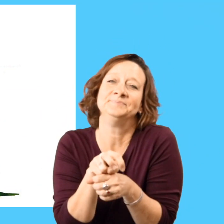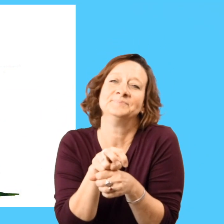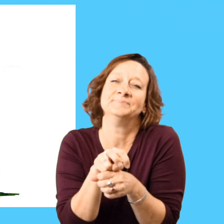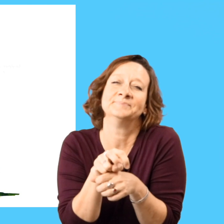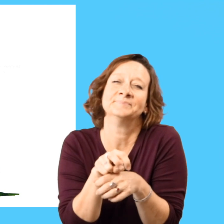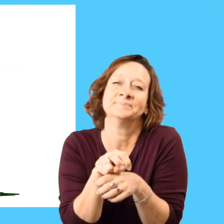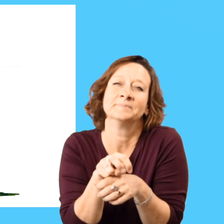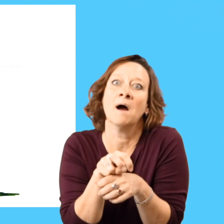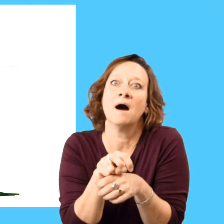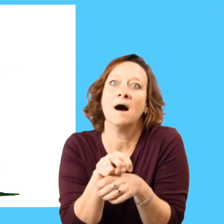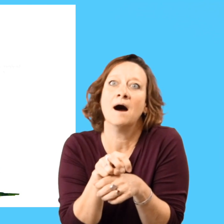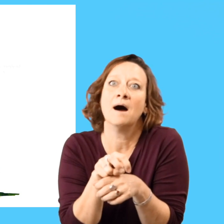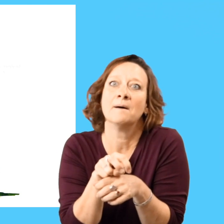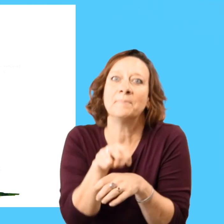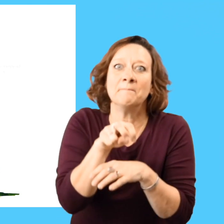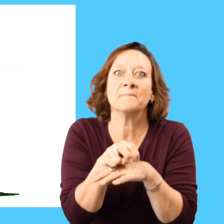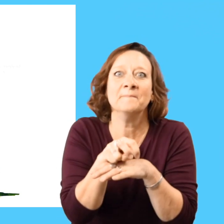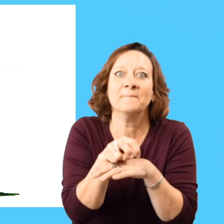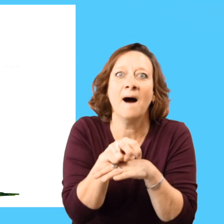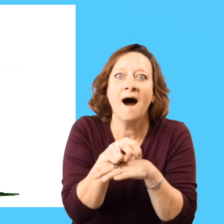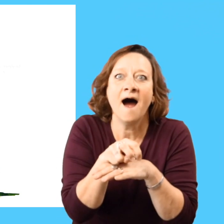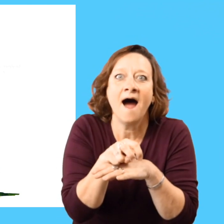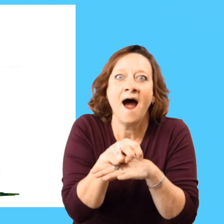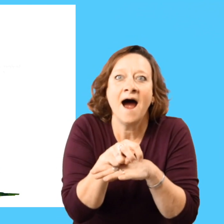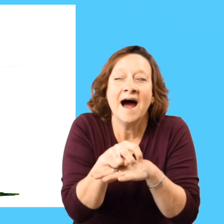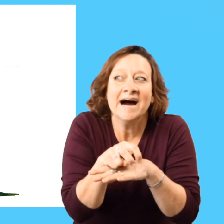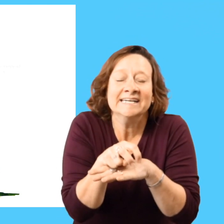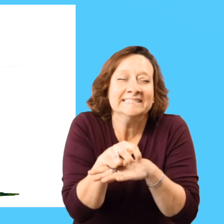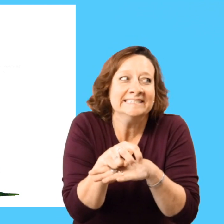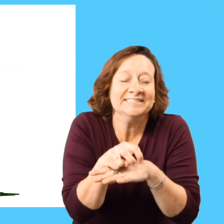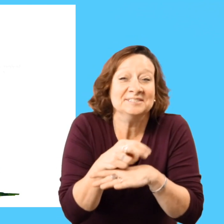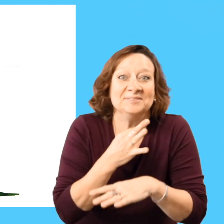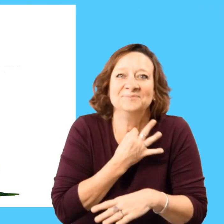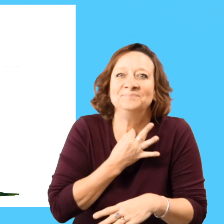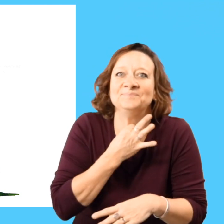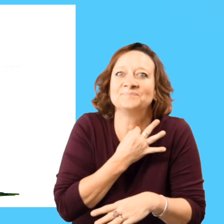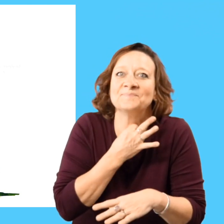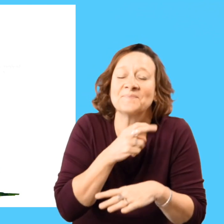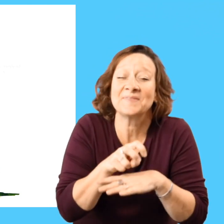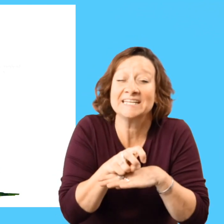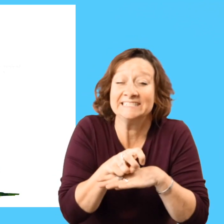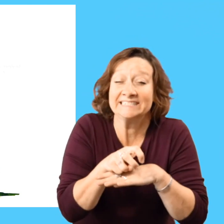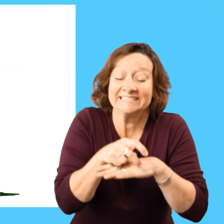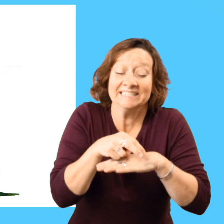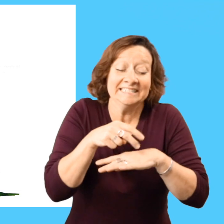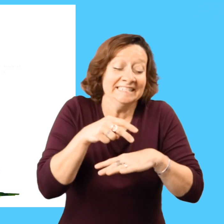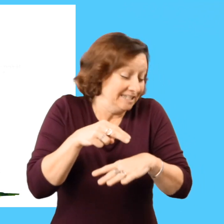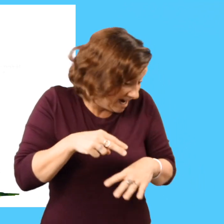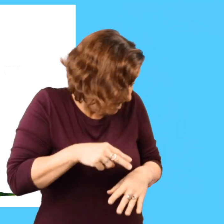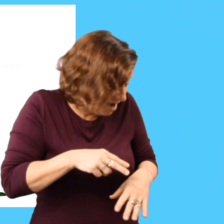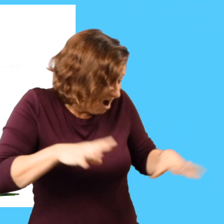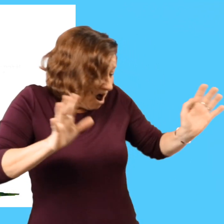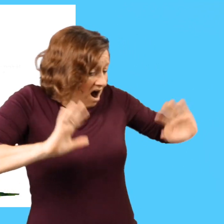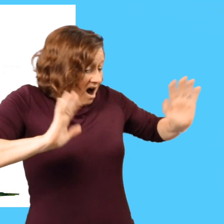Then with only a small cackle, she got up, eager to see her egg.